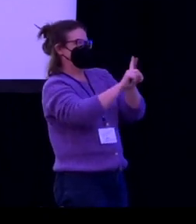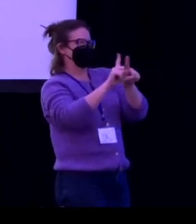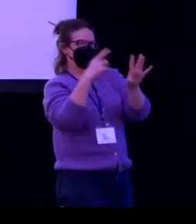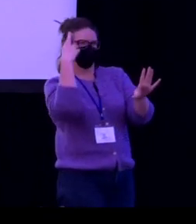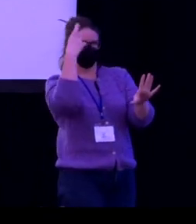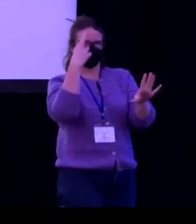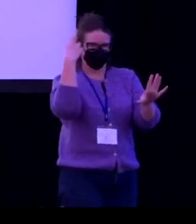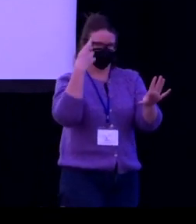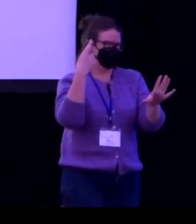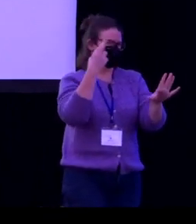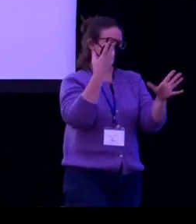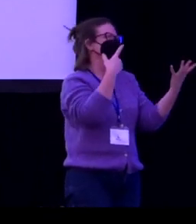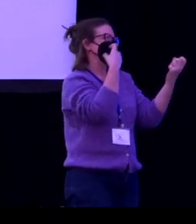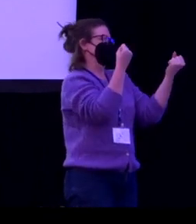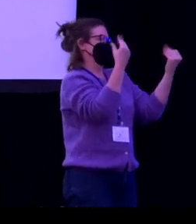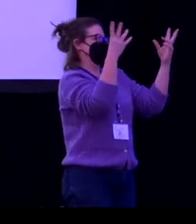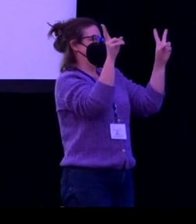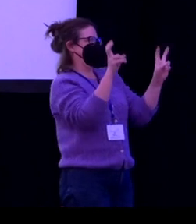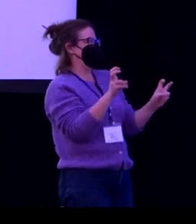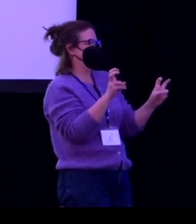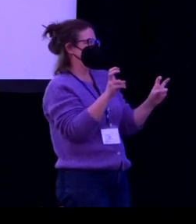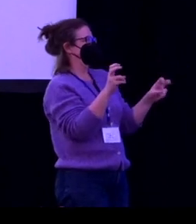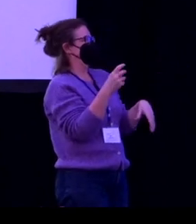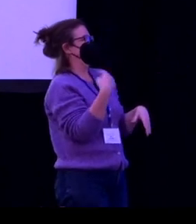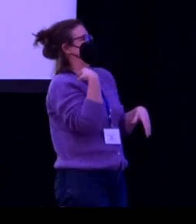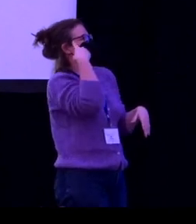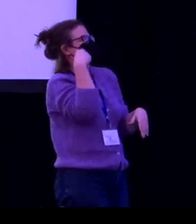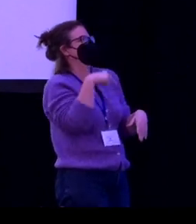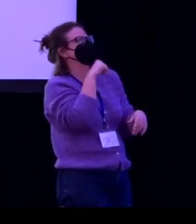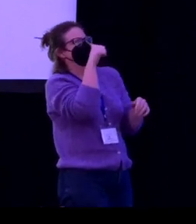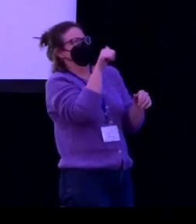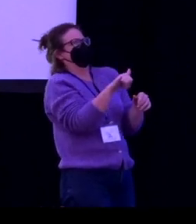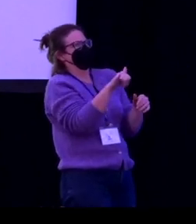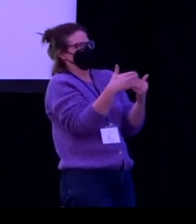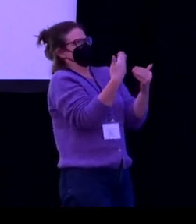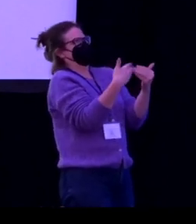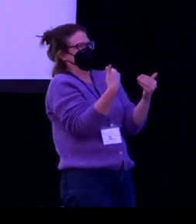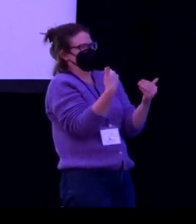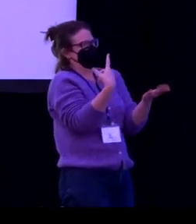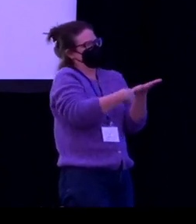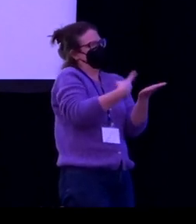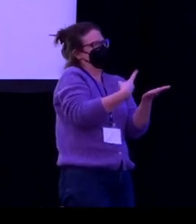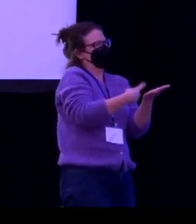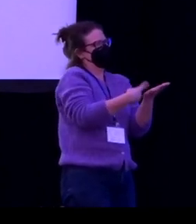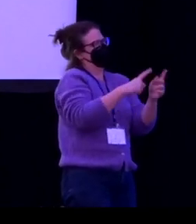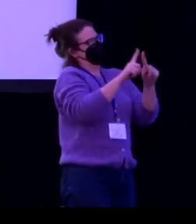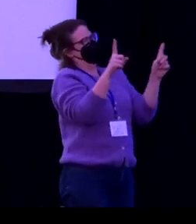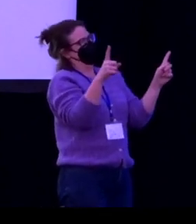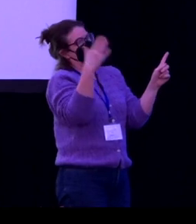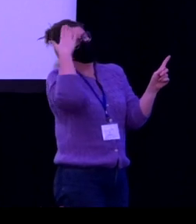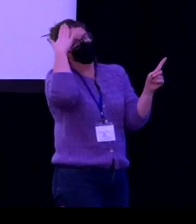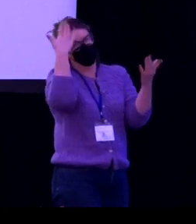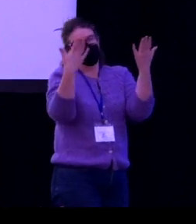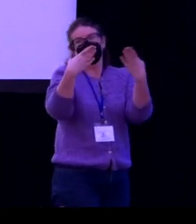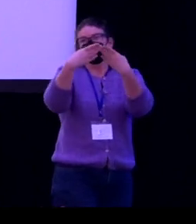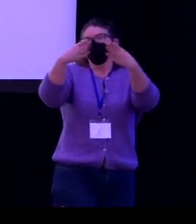one space may not be the same as in another, despite the fact that I am deaf in all of those spaces. So I think it's